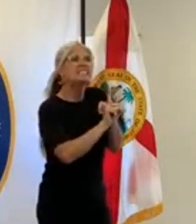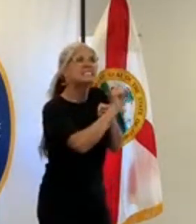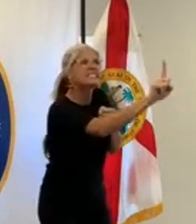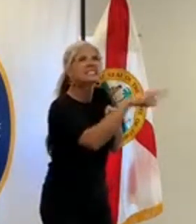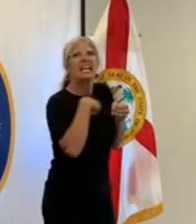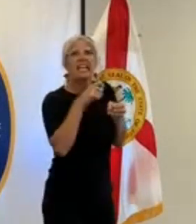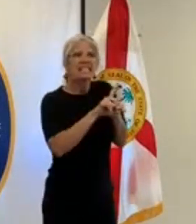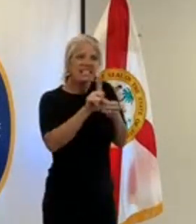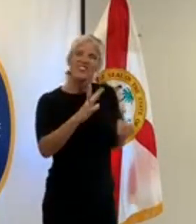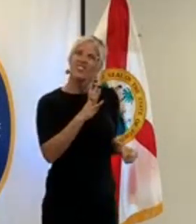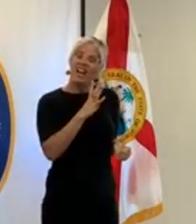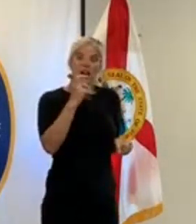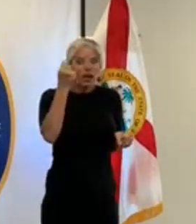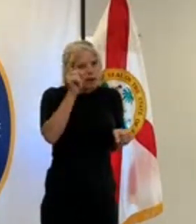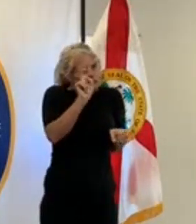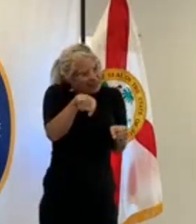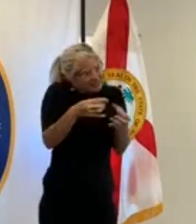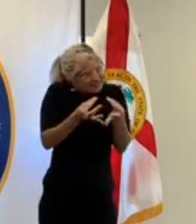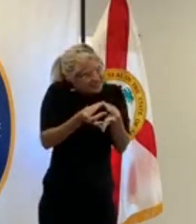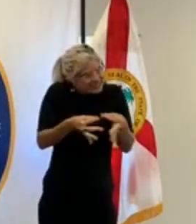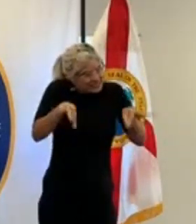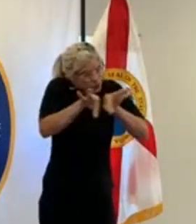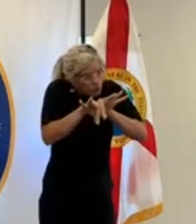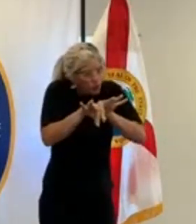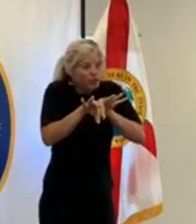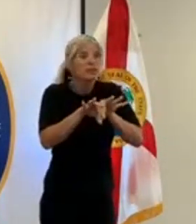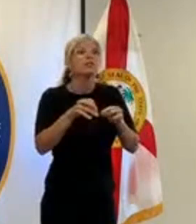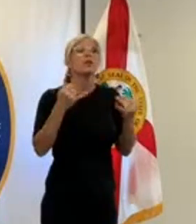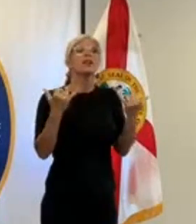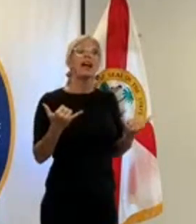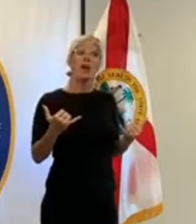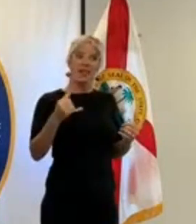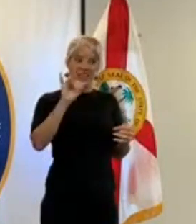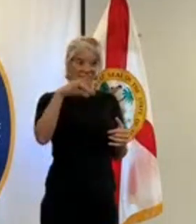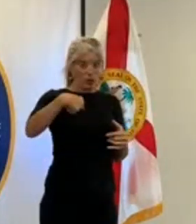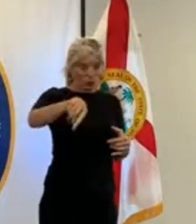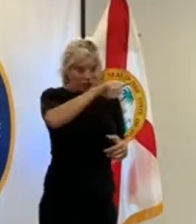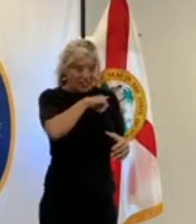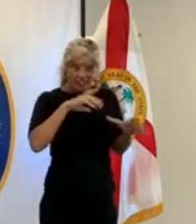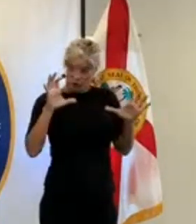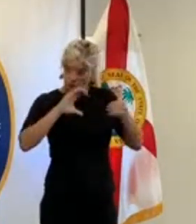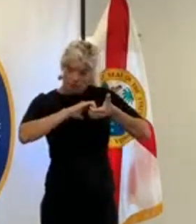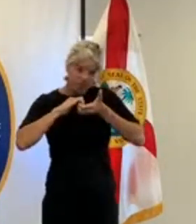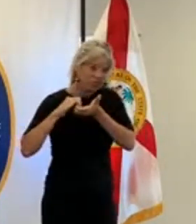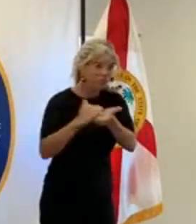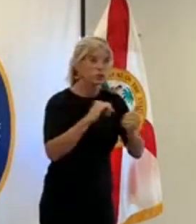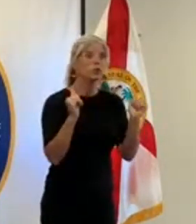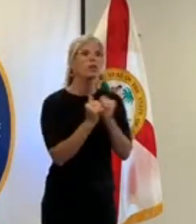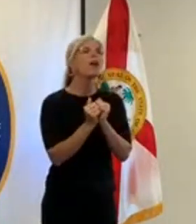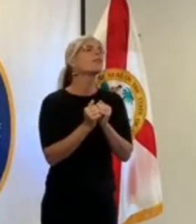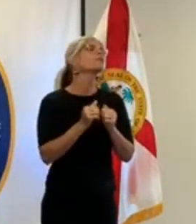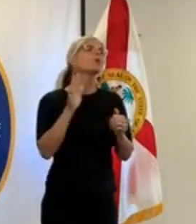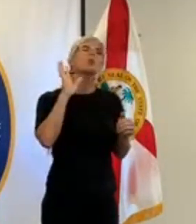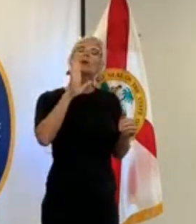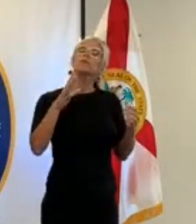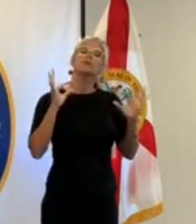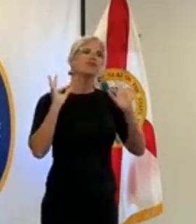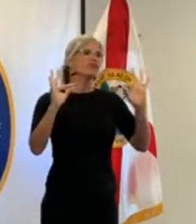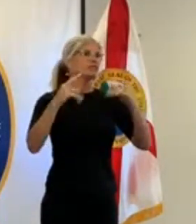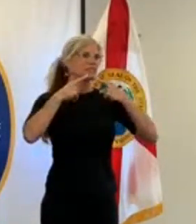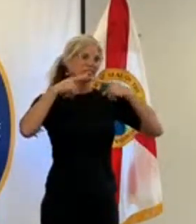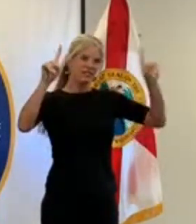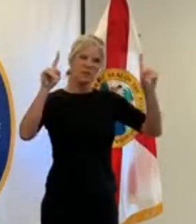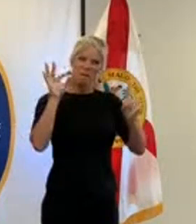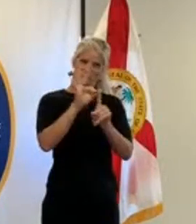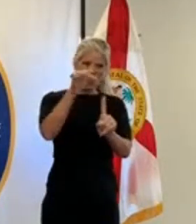will all get through this together and most importantly recover faster if we all practice physical distancing